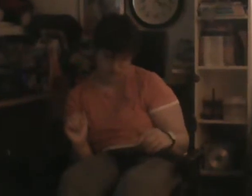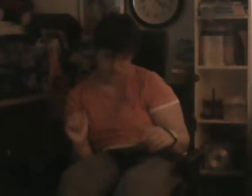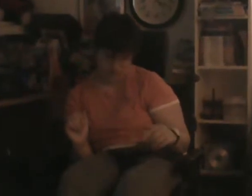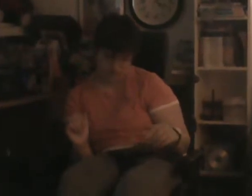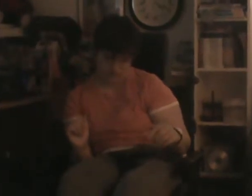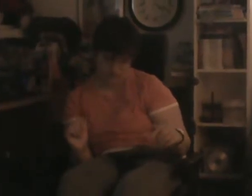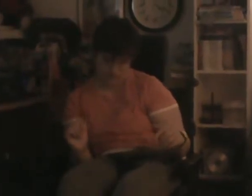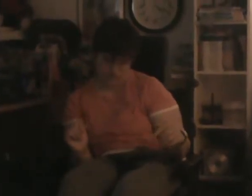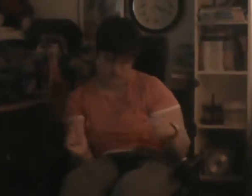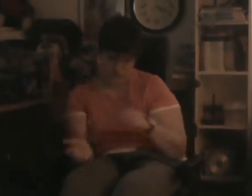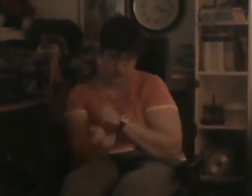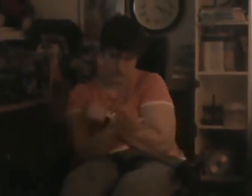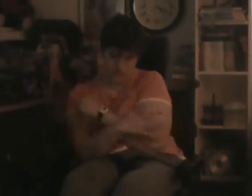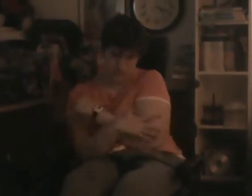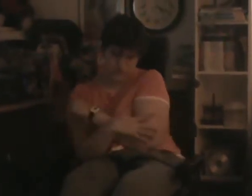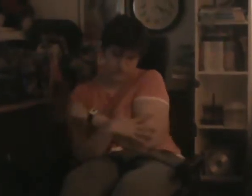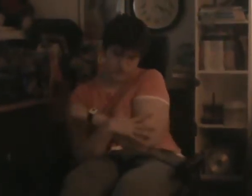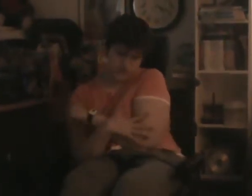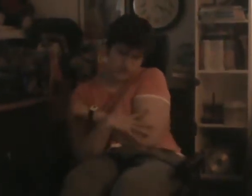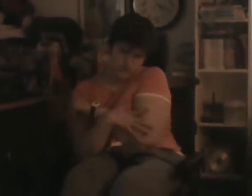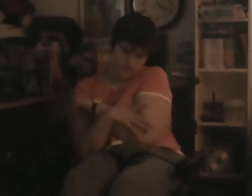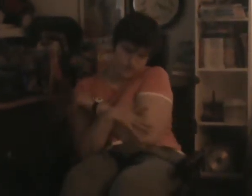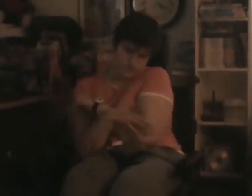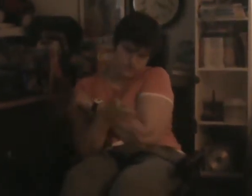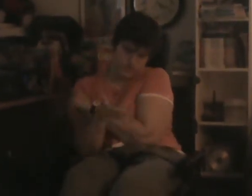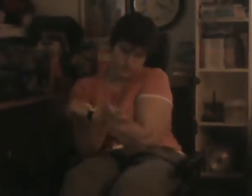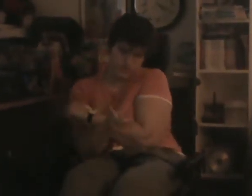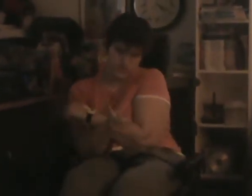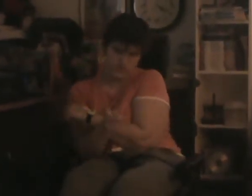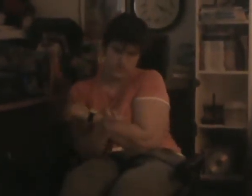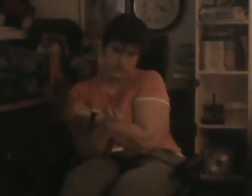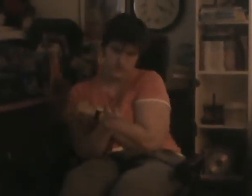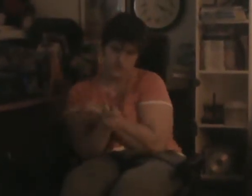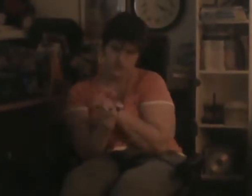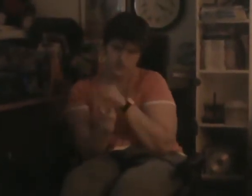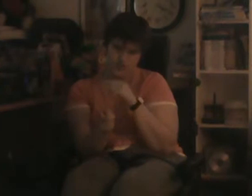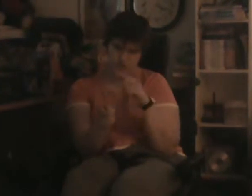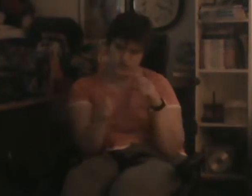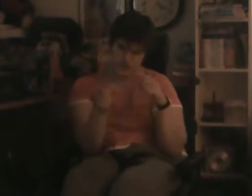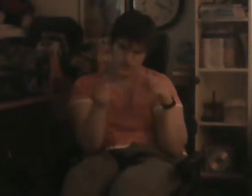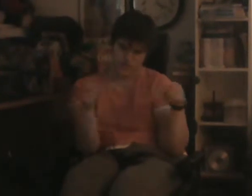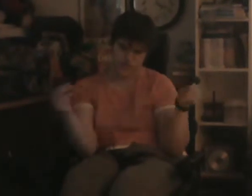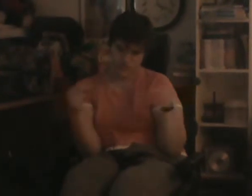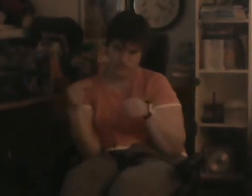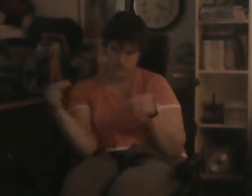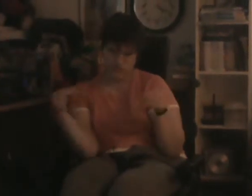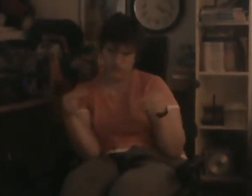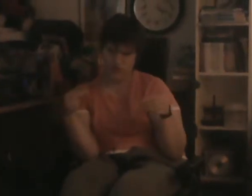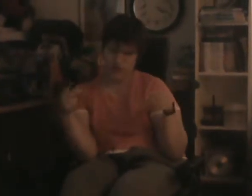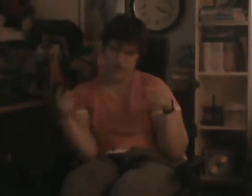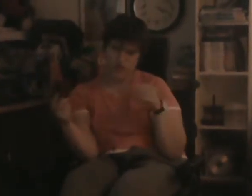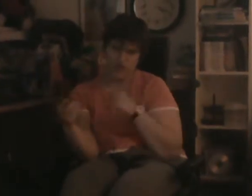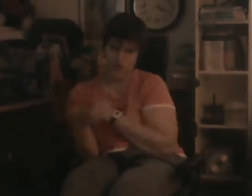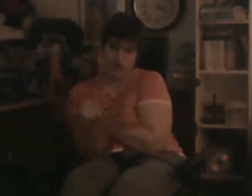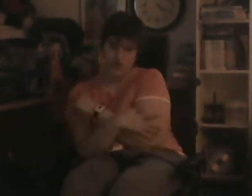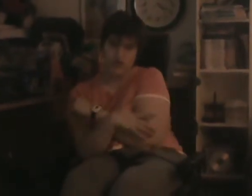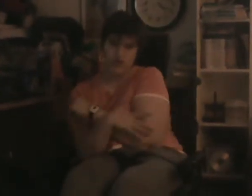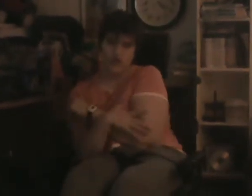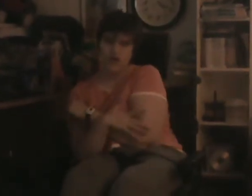And I'm gonna love you like nobody loves